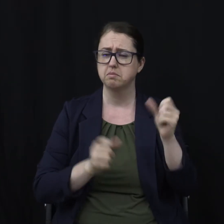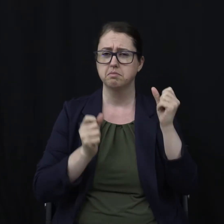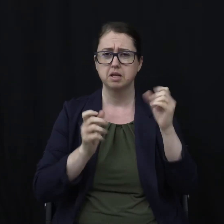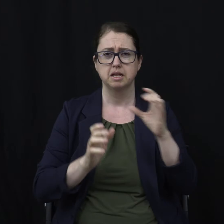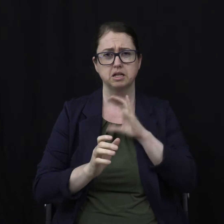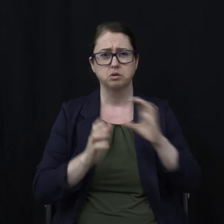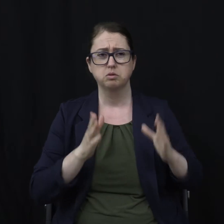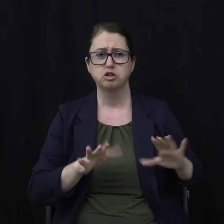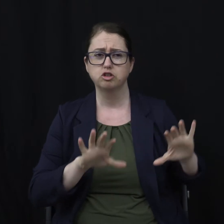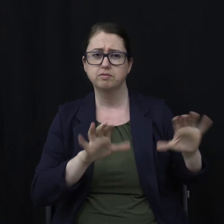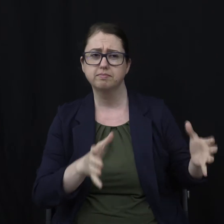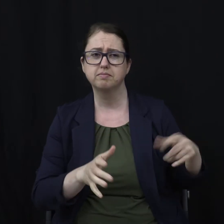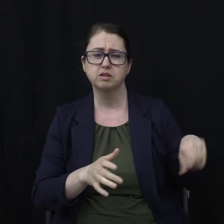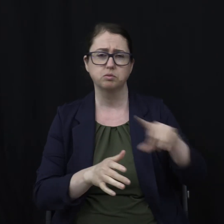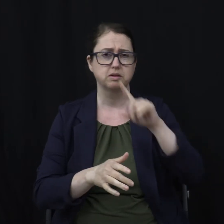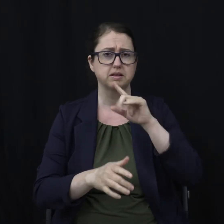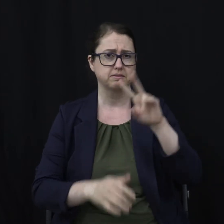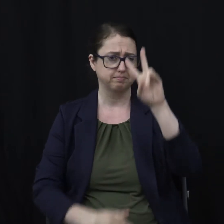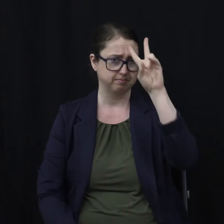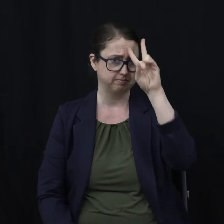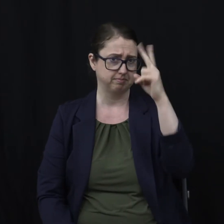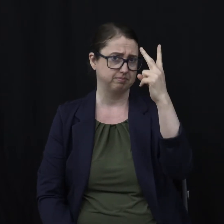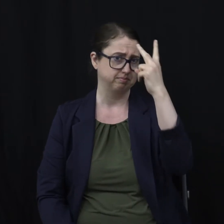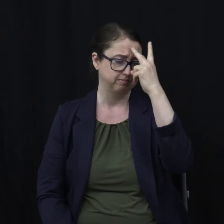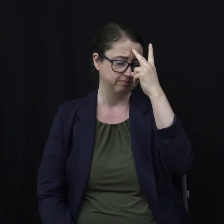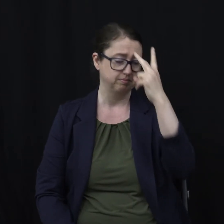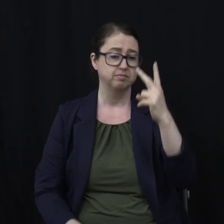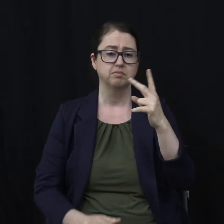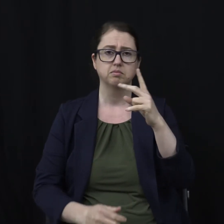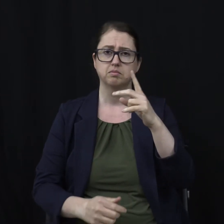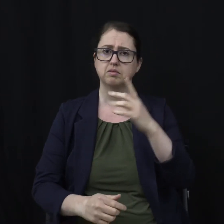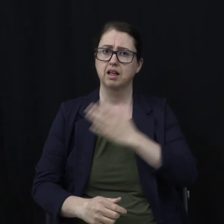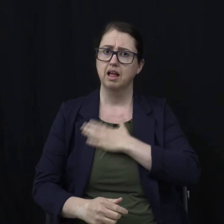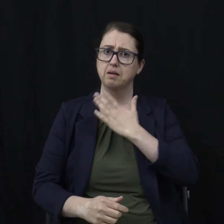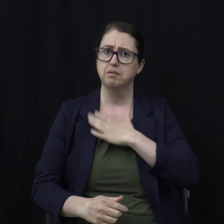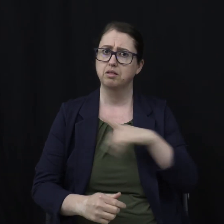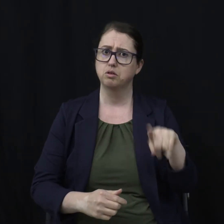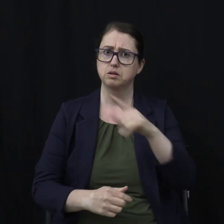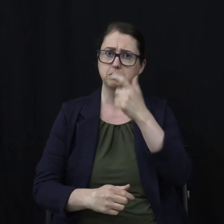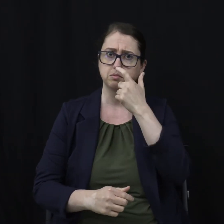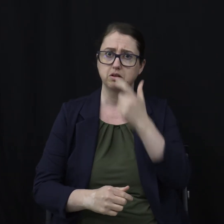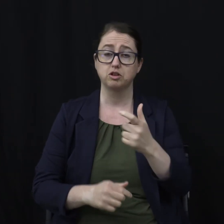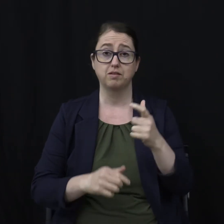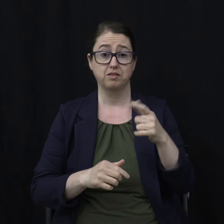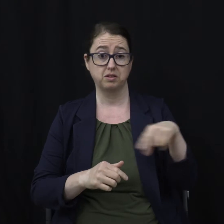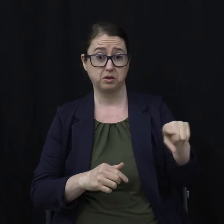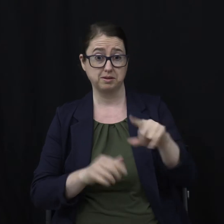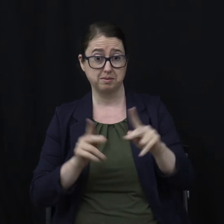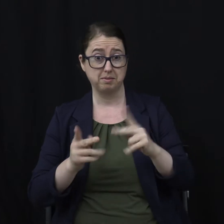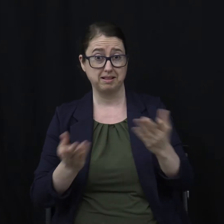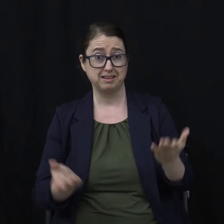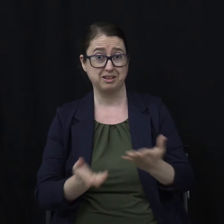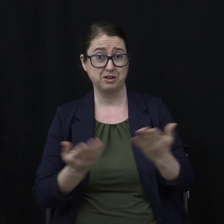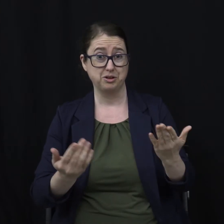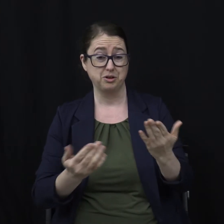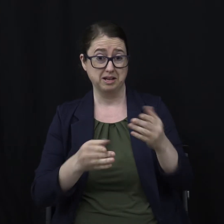many Christians, so we are delighted that you're tuning in to join us for that. We'd also like to welcome those who are here in person. Good to see you again this evening.